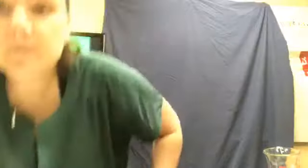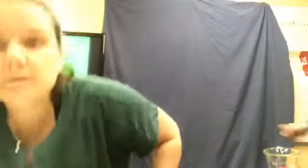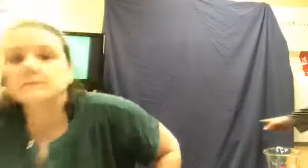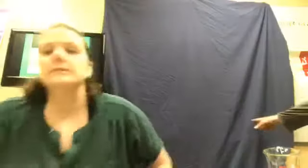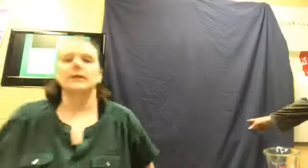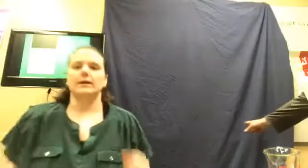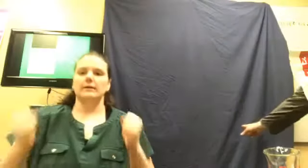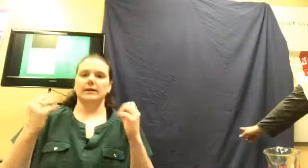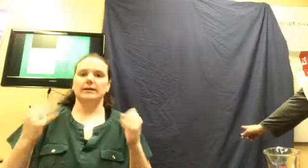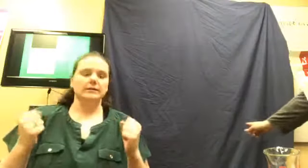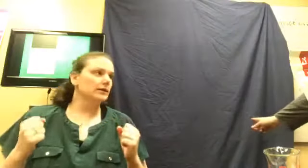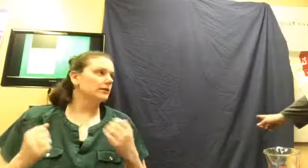the blue though. Okay, right here is good.